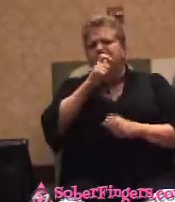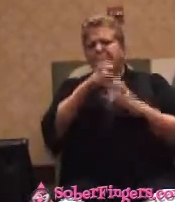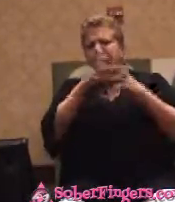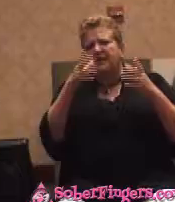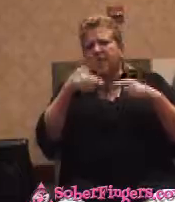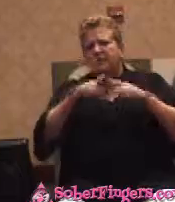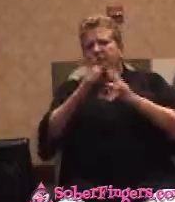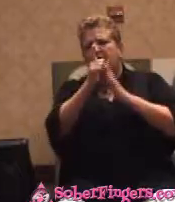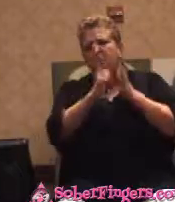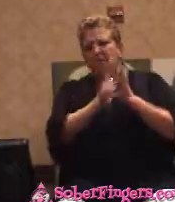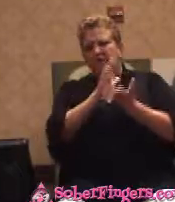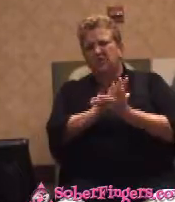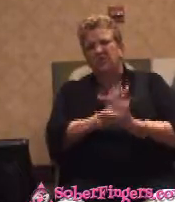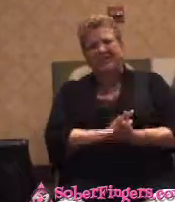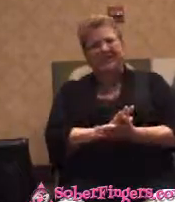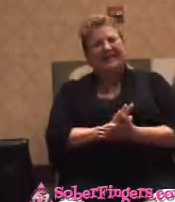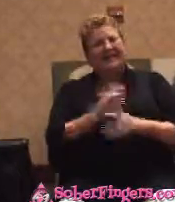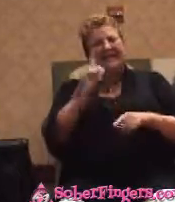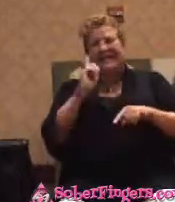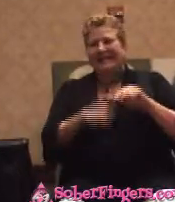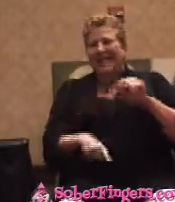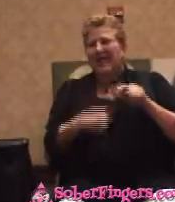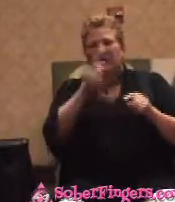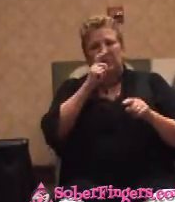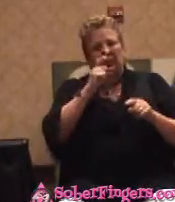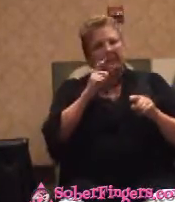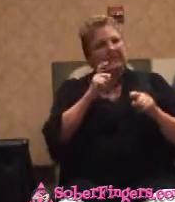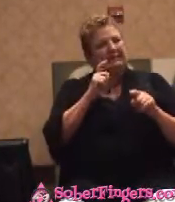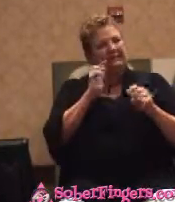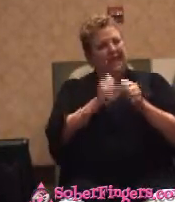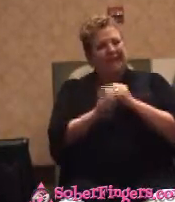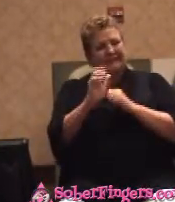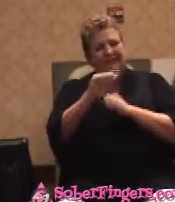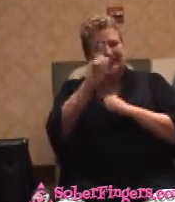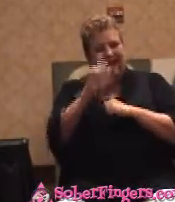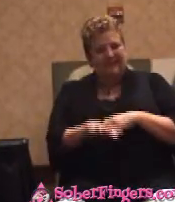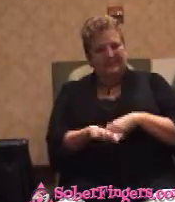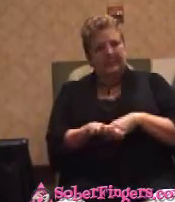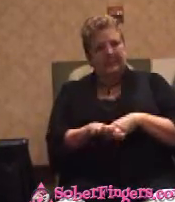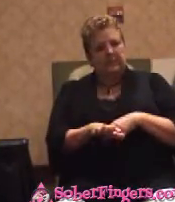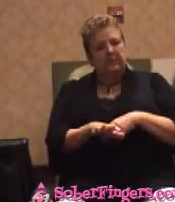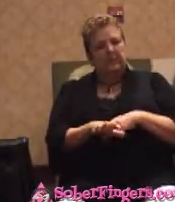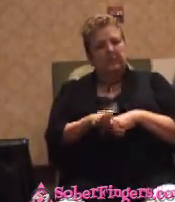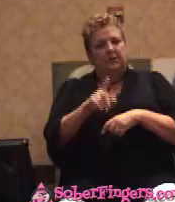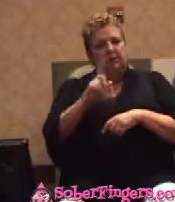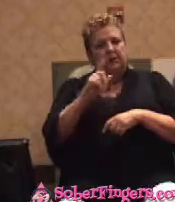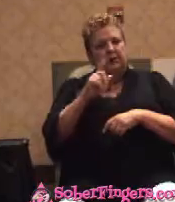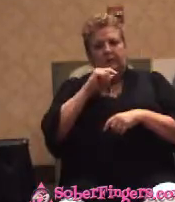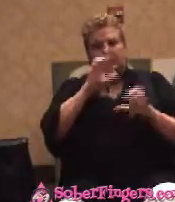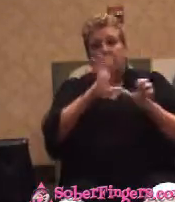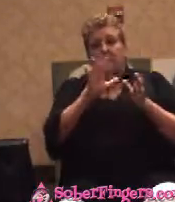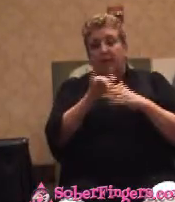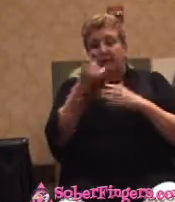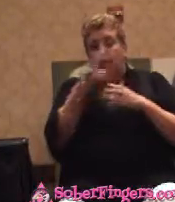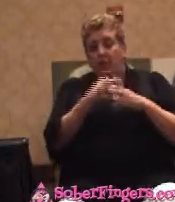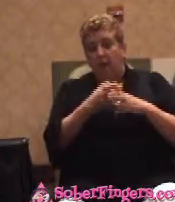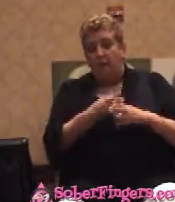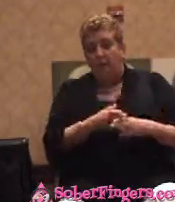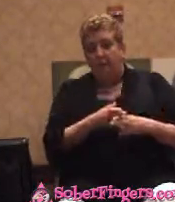really couldn't drink and take those tests and do very good in law school. So I just didn't do it for a while. I drank in between